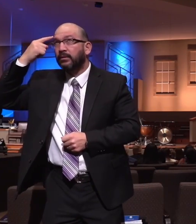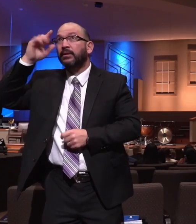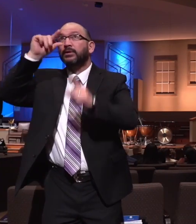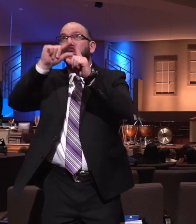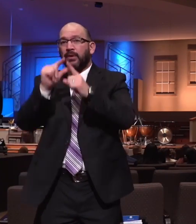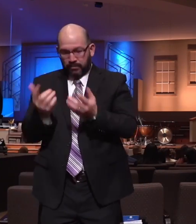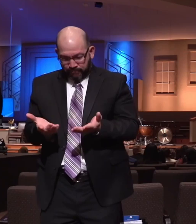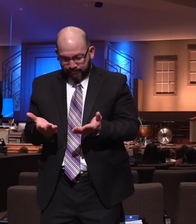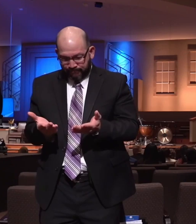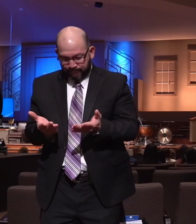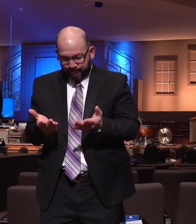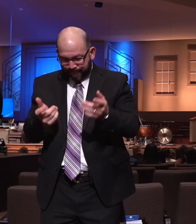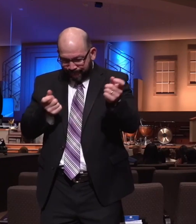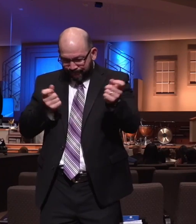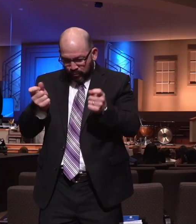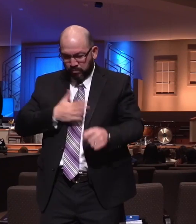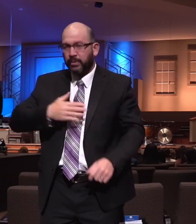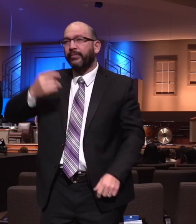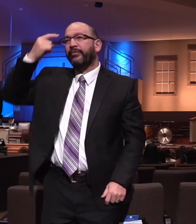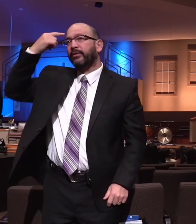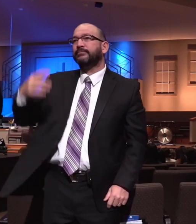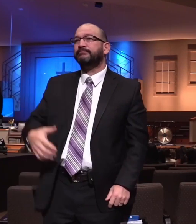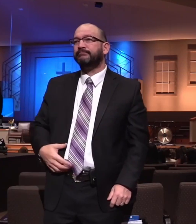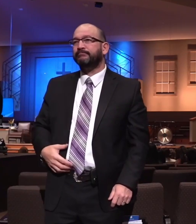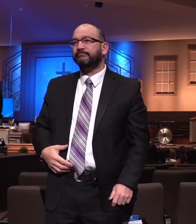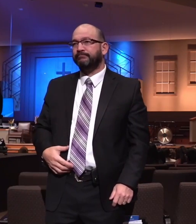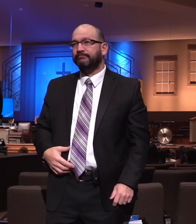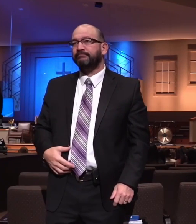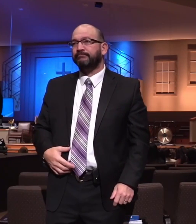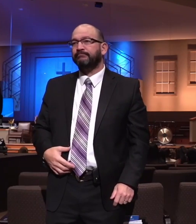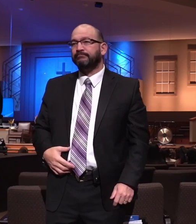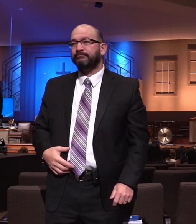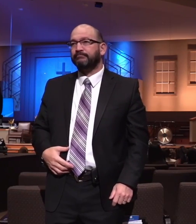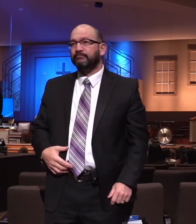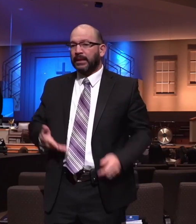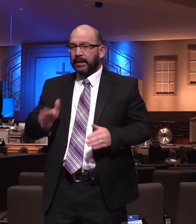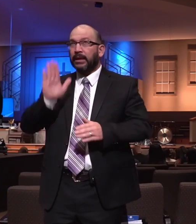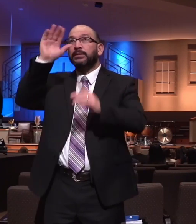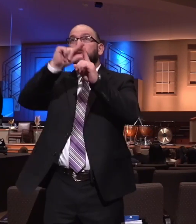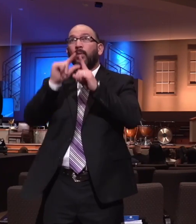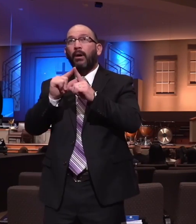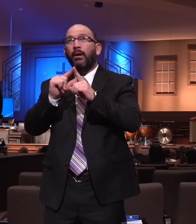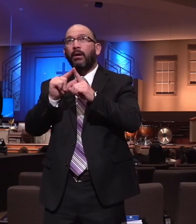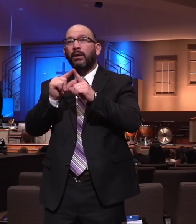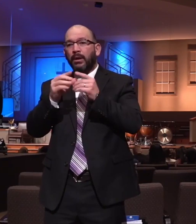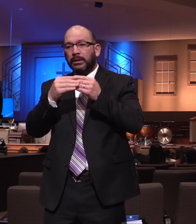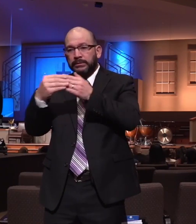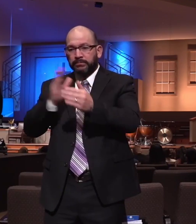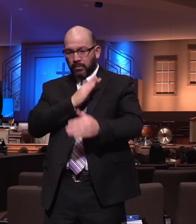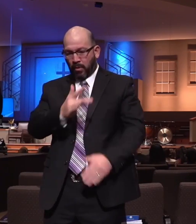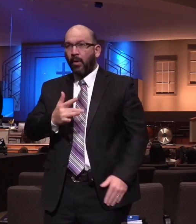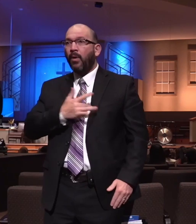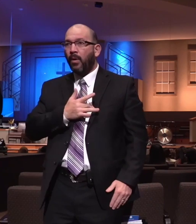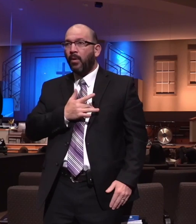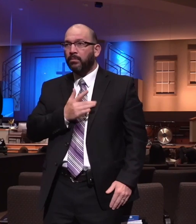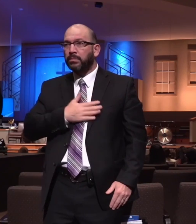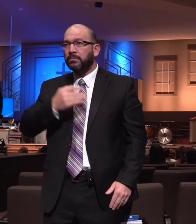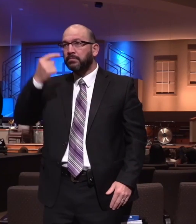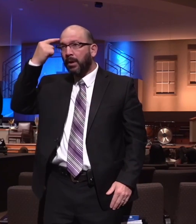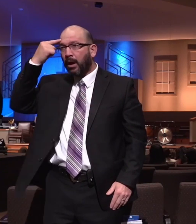by opening God's Word, by letting God's Word guide my heart and guide my mind. And the Scripture says